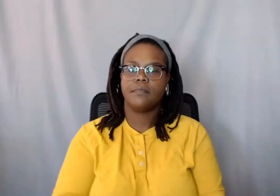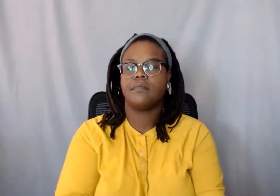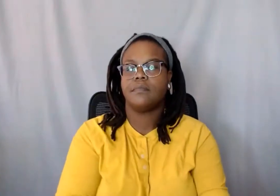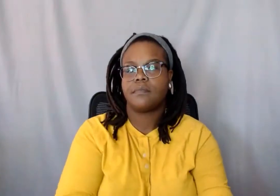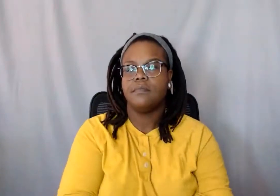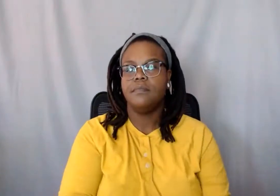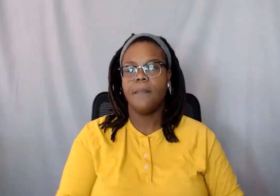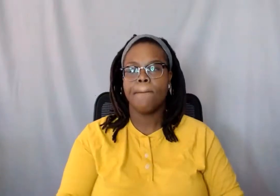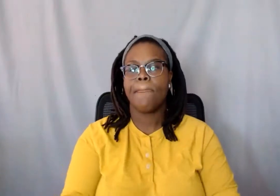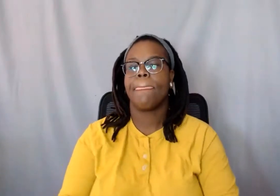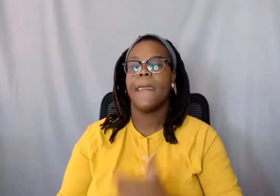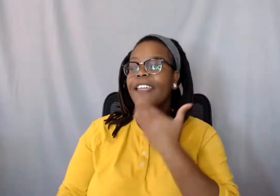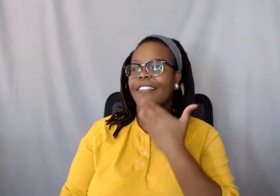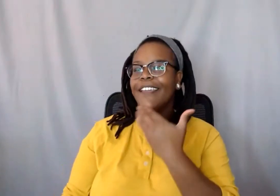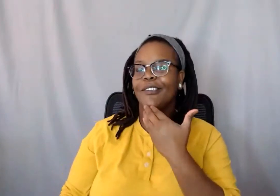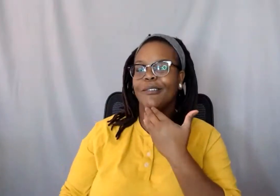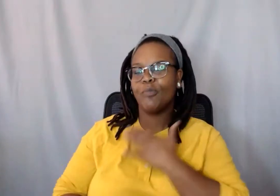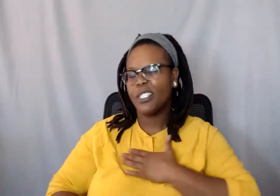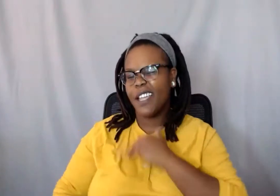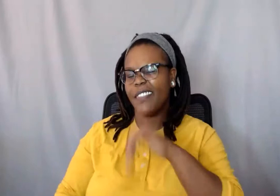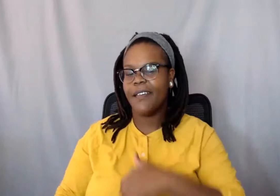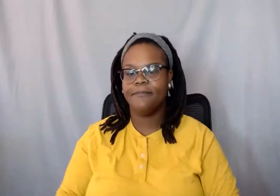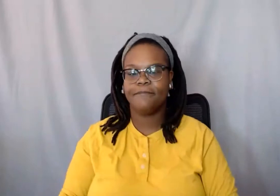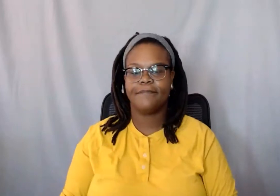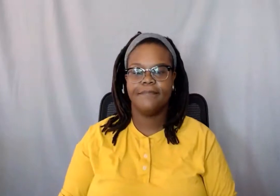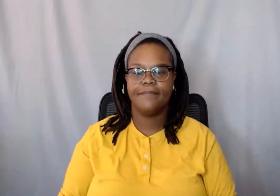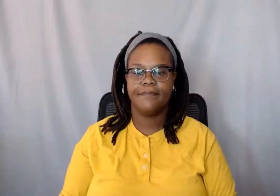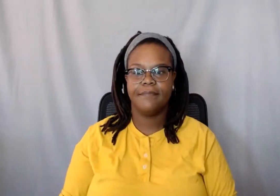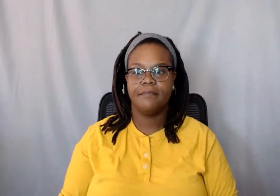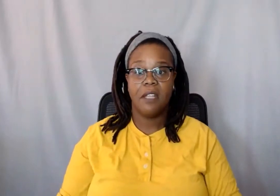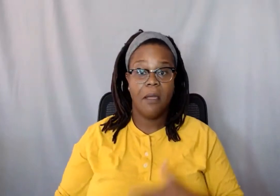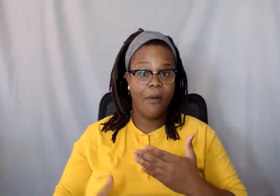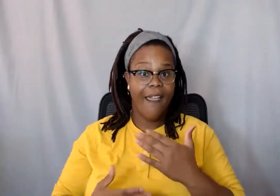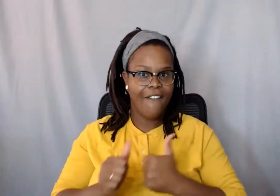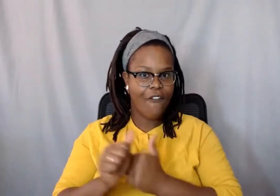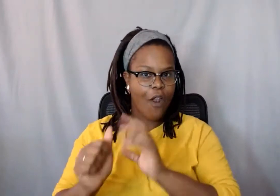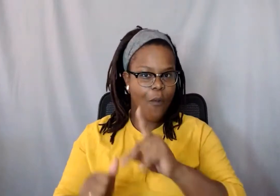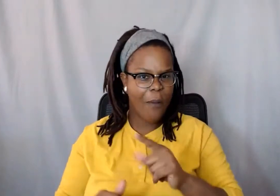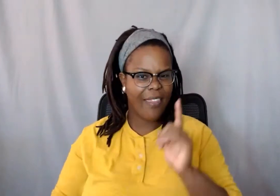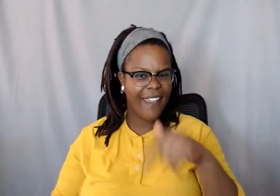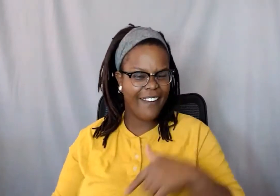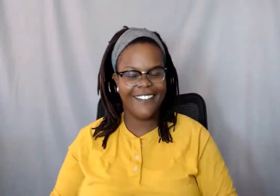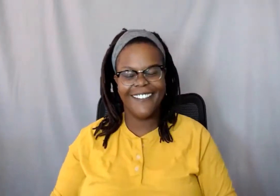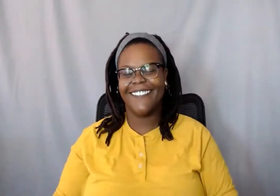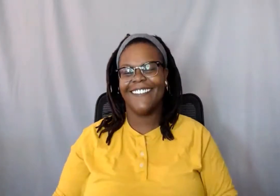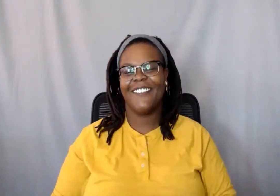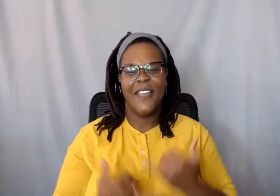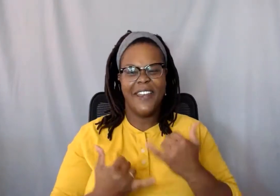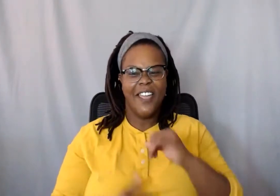Thank you. Thank Appreciate that. I'll probably have a follow up to that later, but I'll have Jason ask his question.